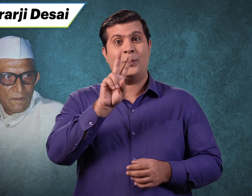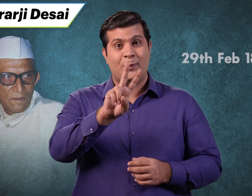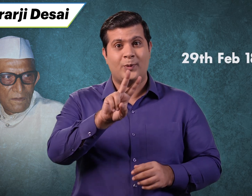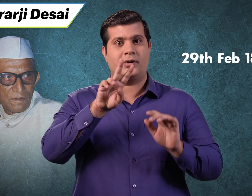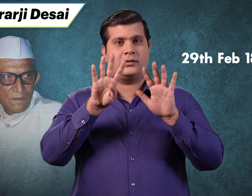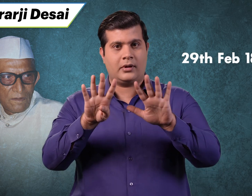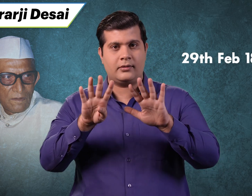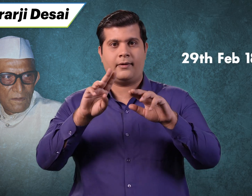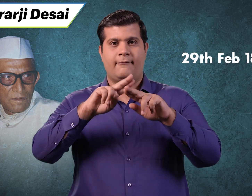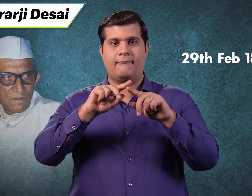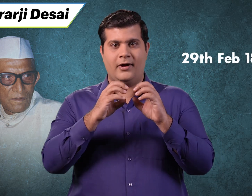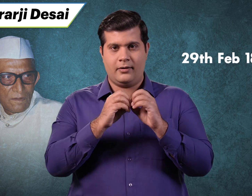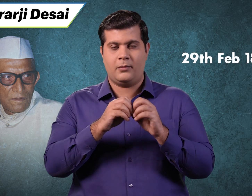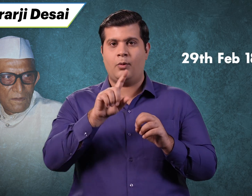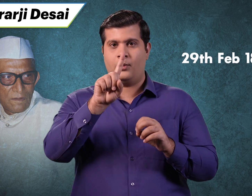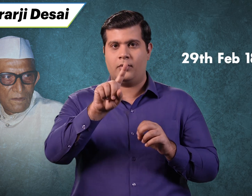29th February 1896.